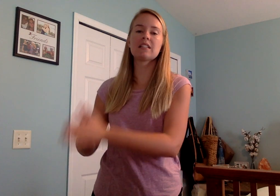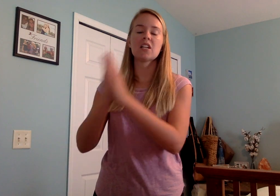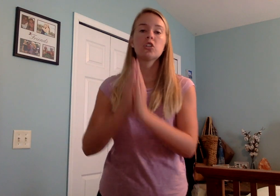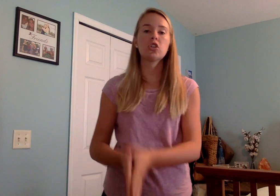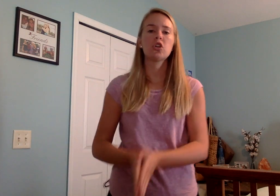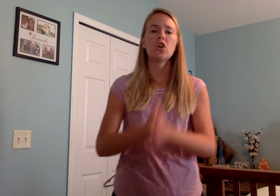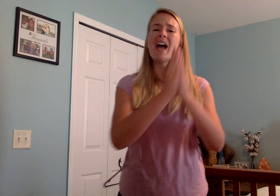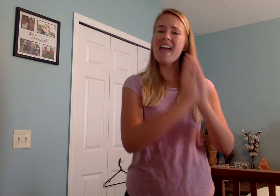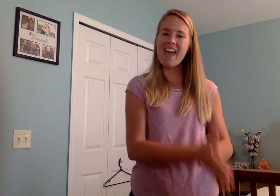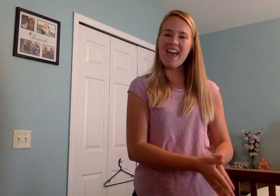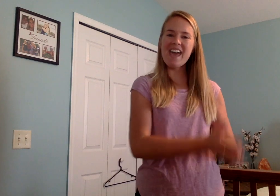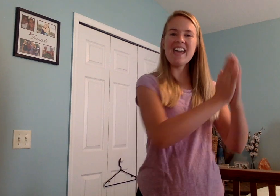-t-ain.